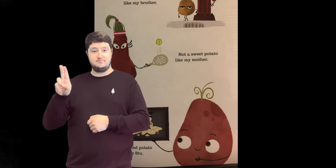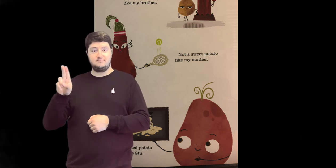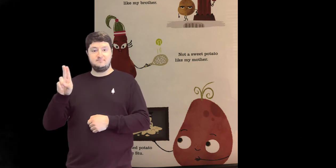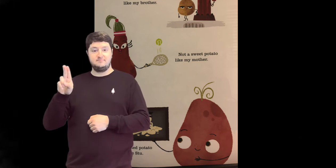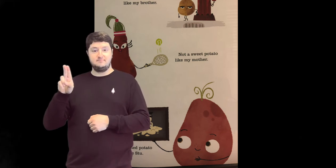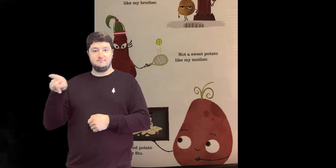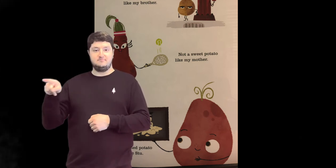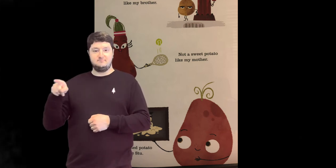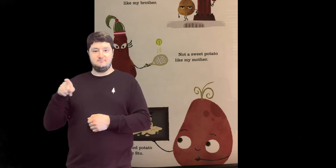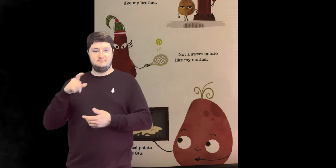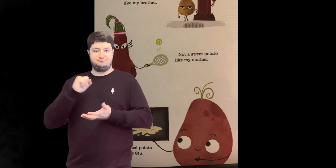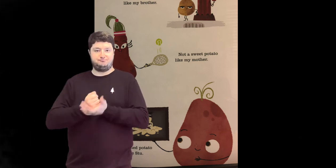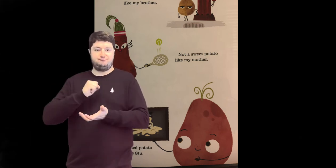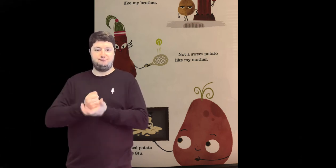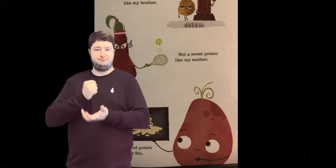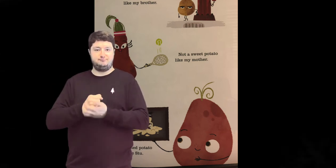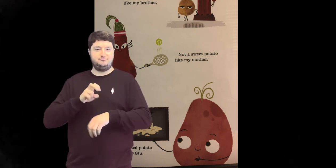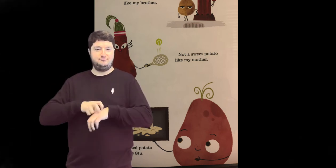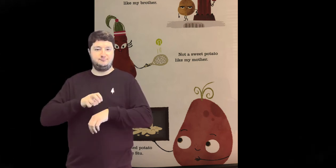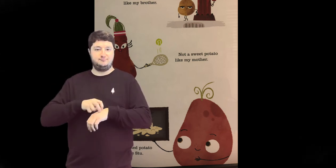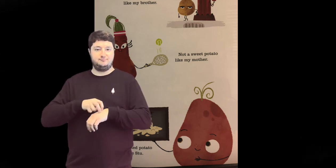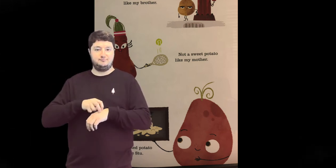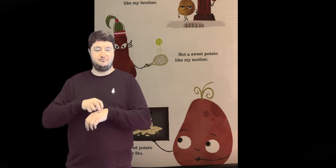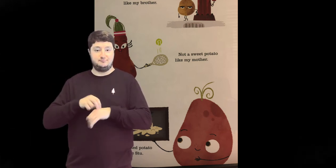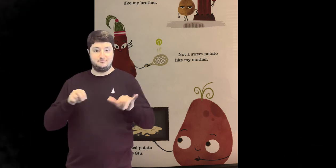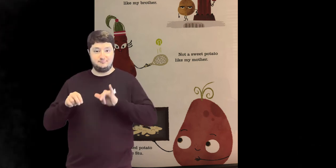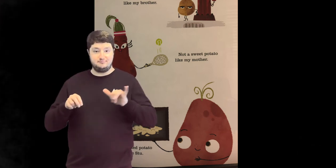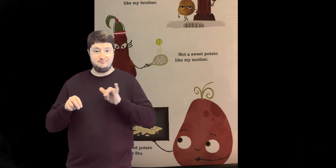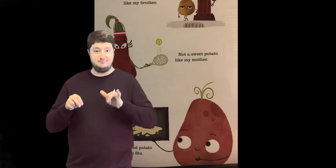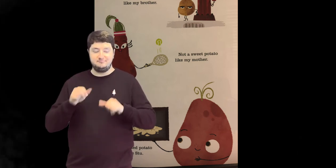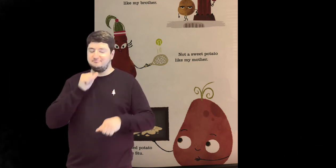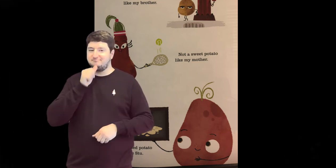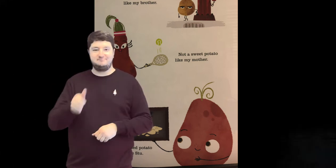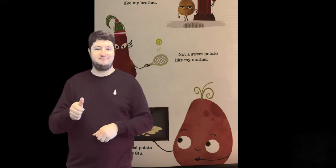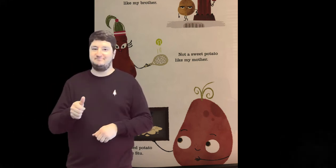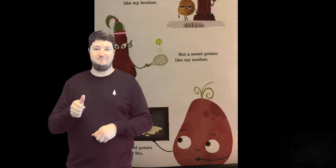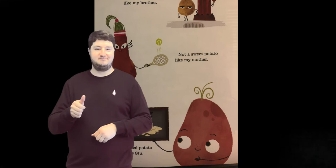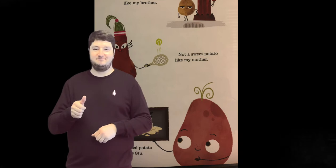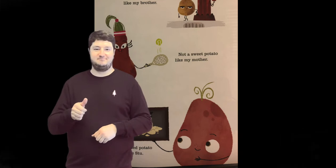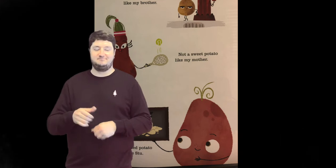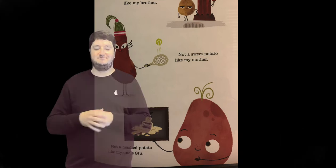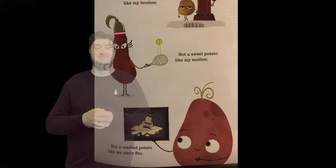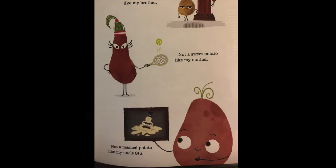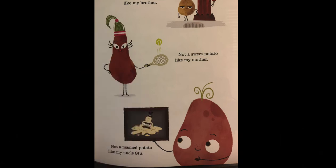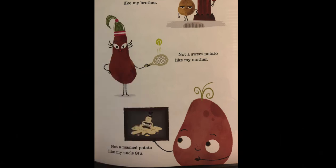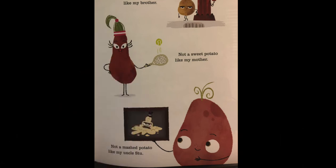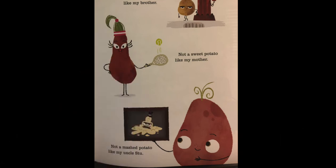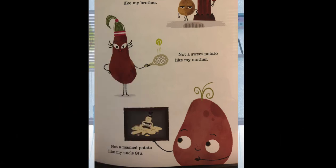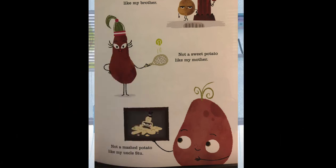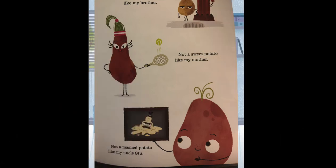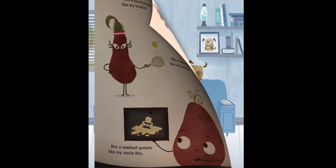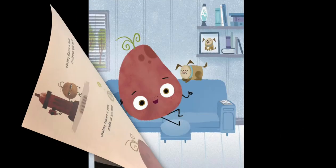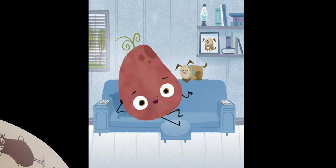Not a mashed potato like my uncle Stew Not a